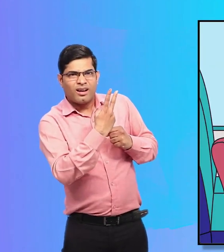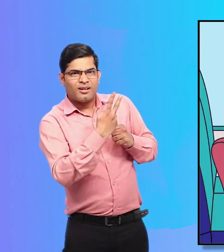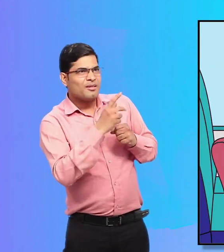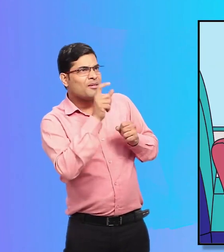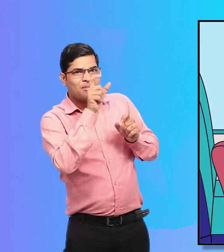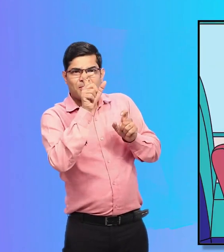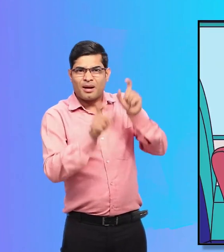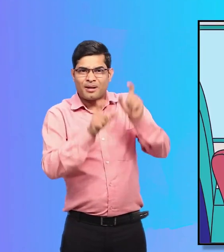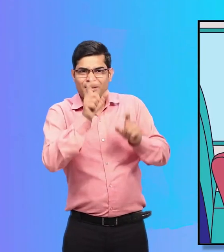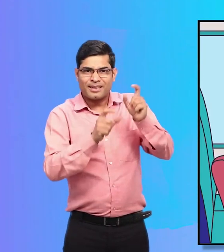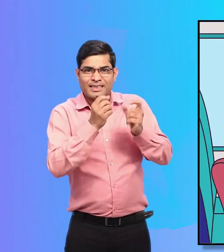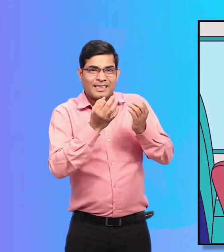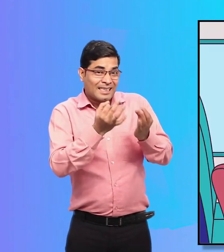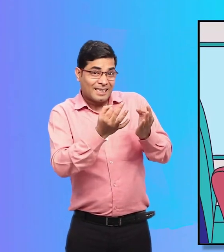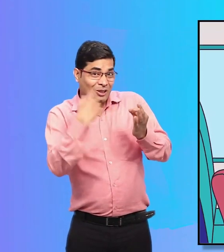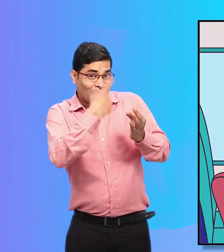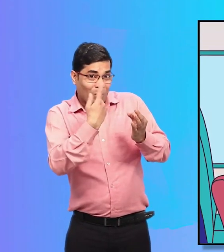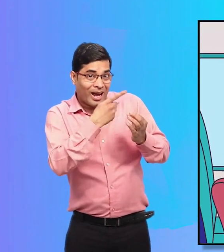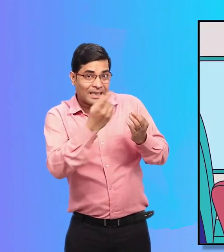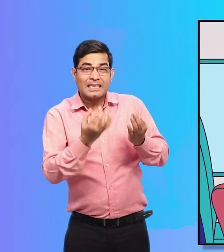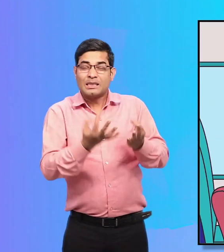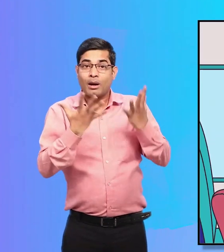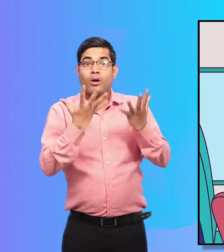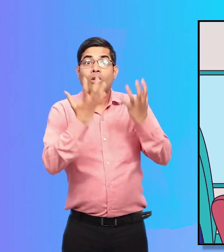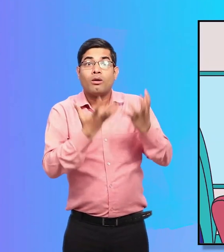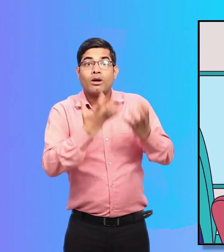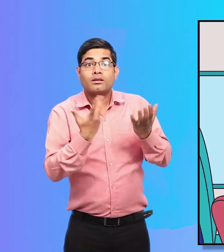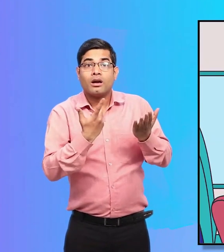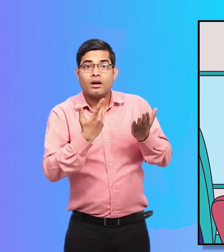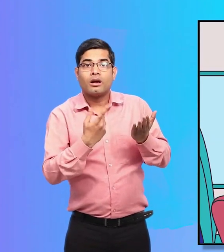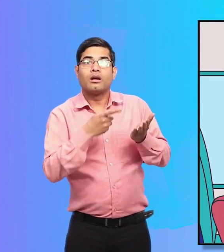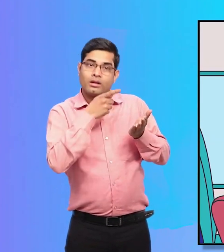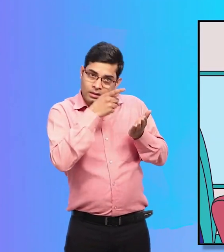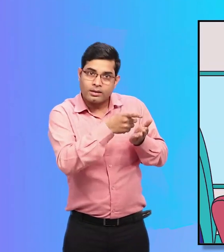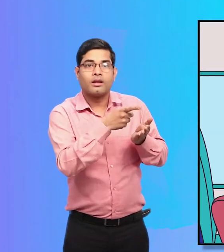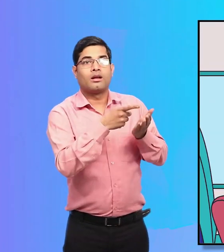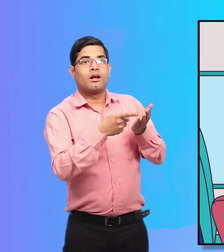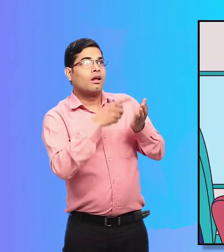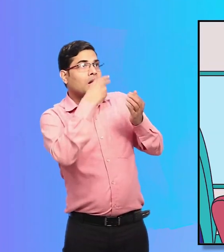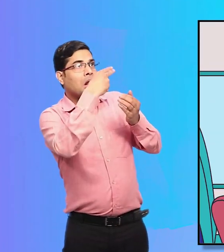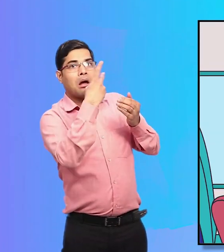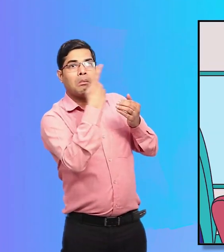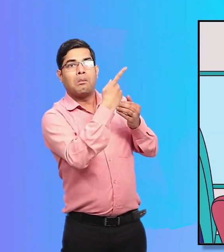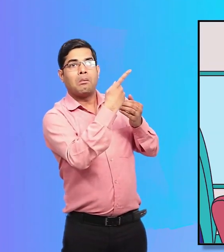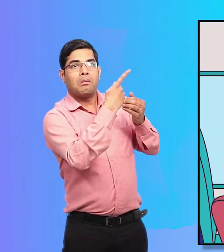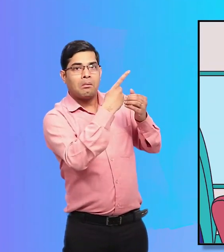reserved for persons with special requirements. The third picture